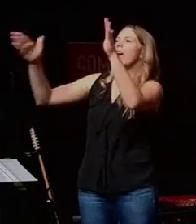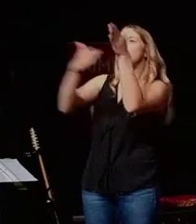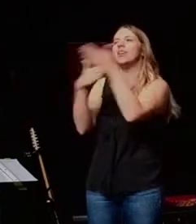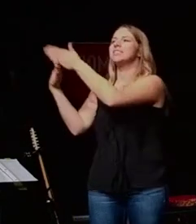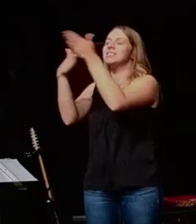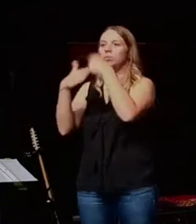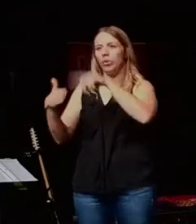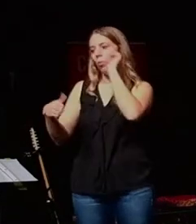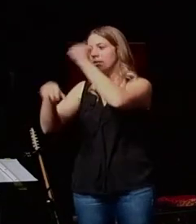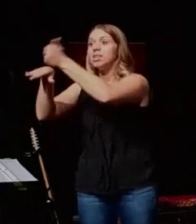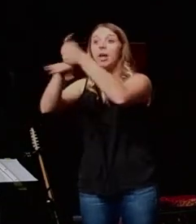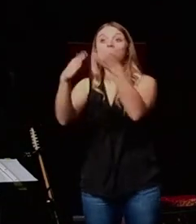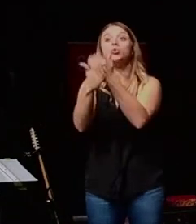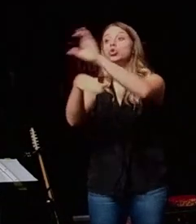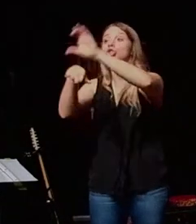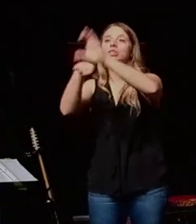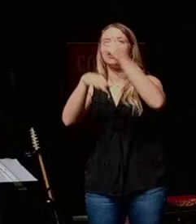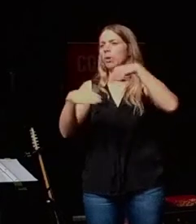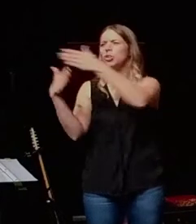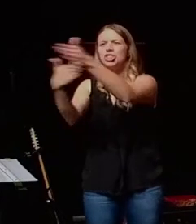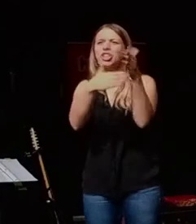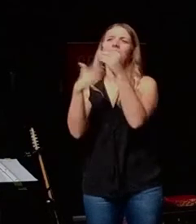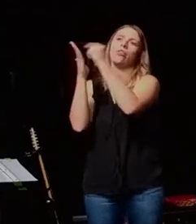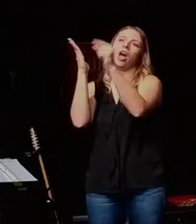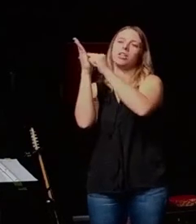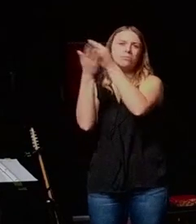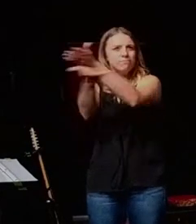plant churches. And we will share the gospel wherever we go.